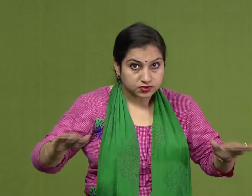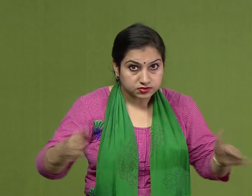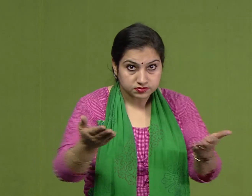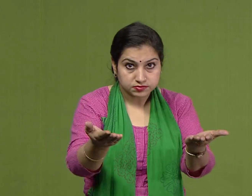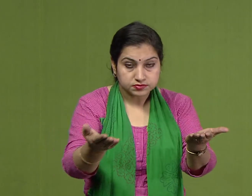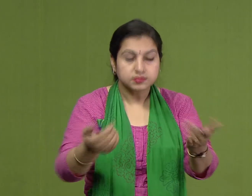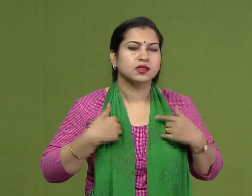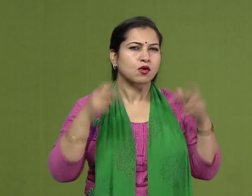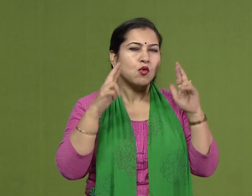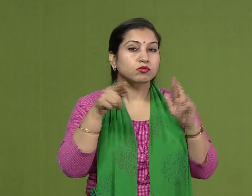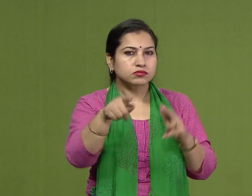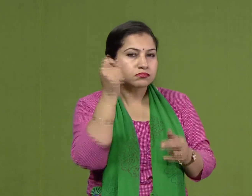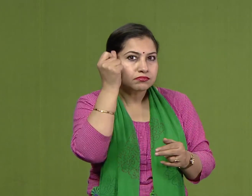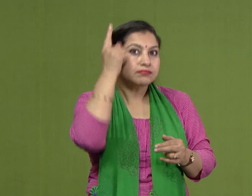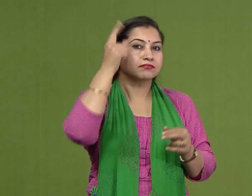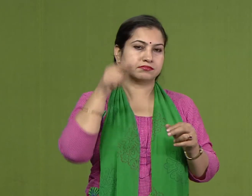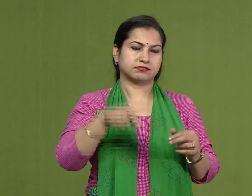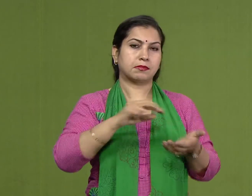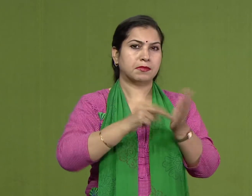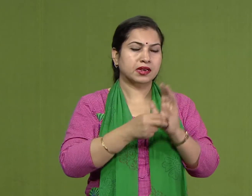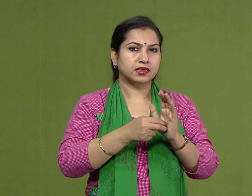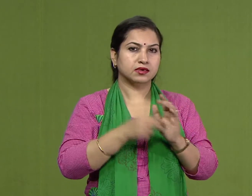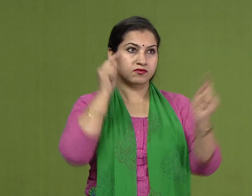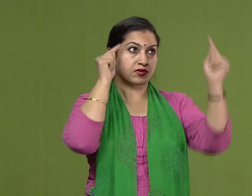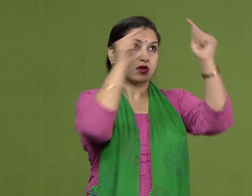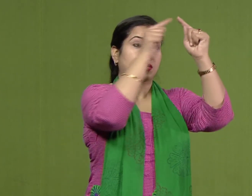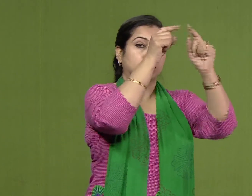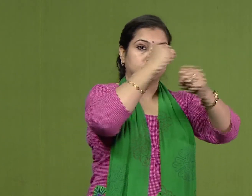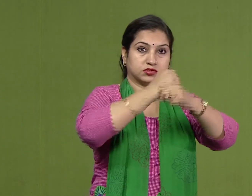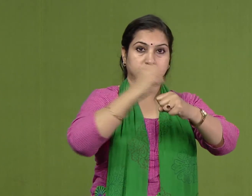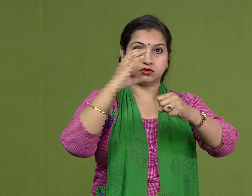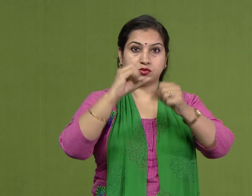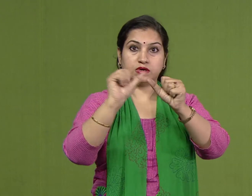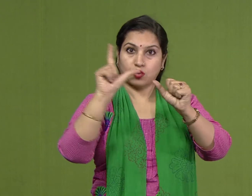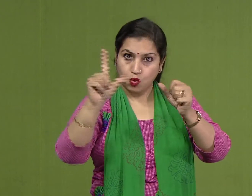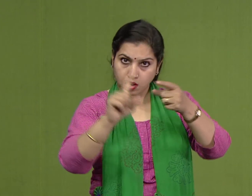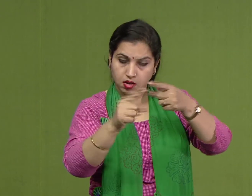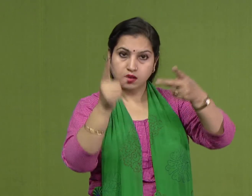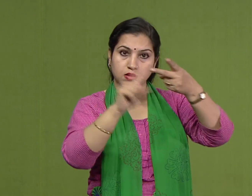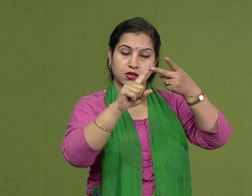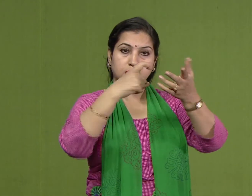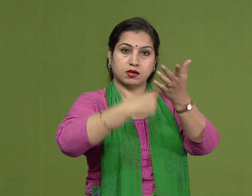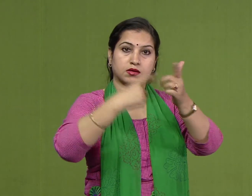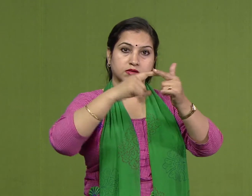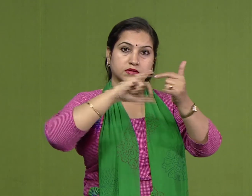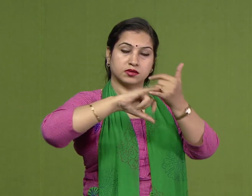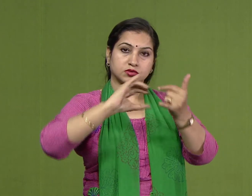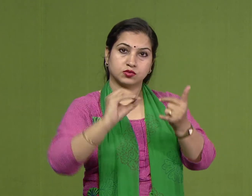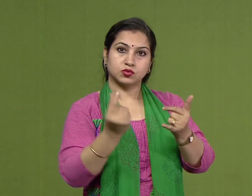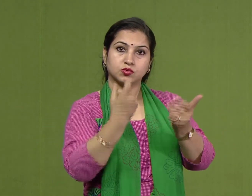Students, I hope now you have understood the meaning of a goal, resource and what are the types of resource and what